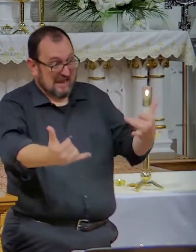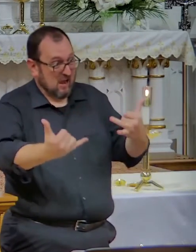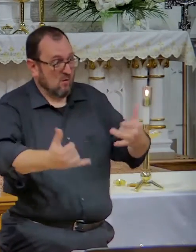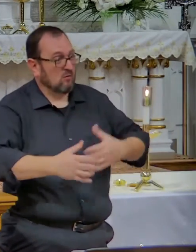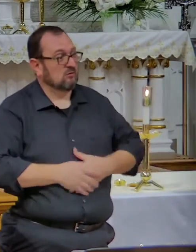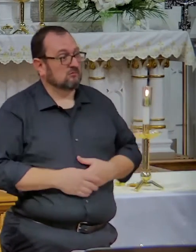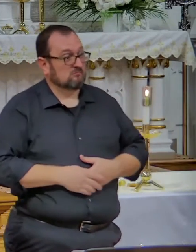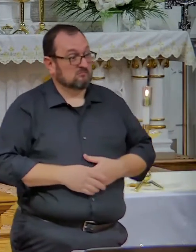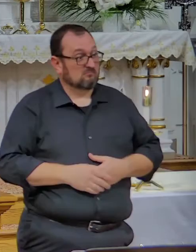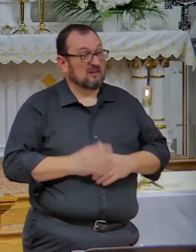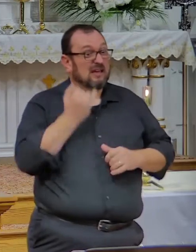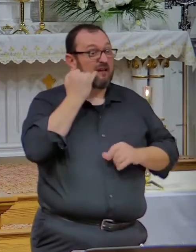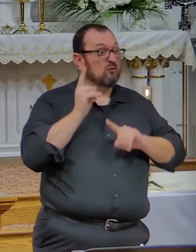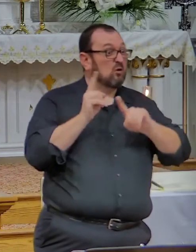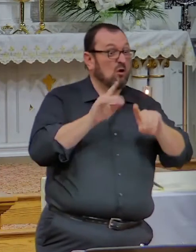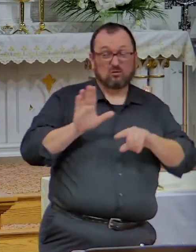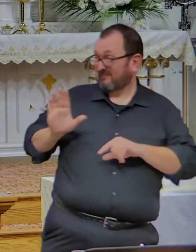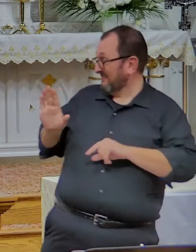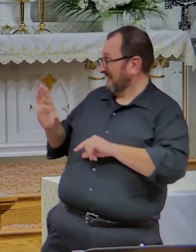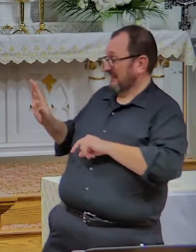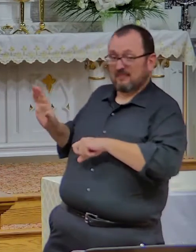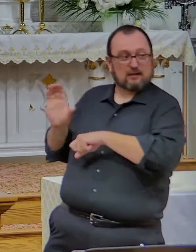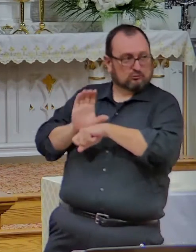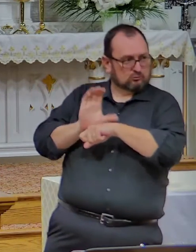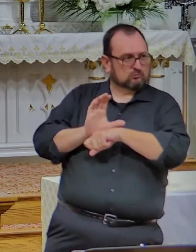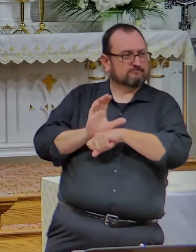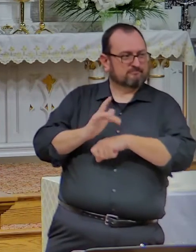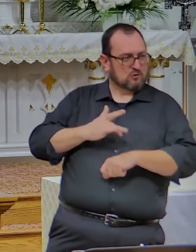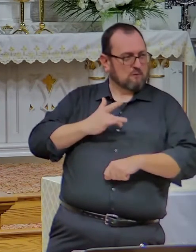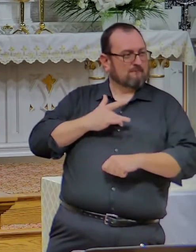When you went to their church, you felt loved.